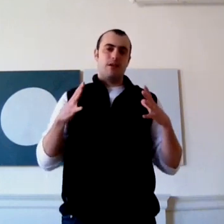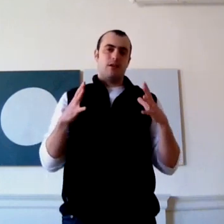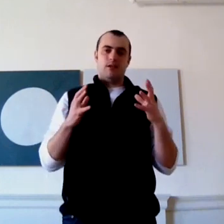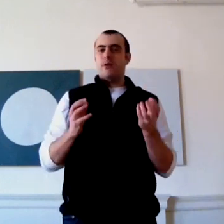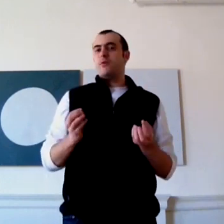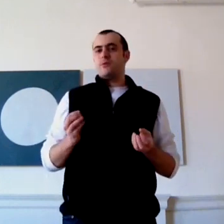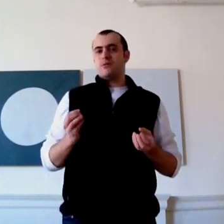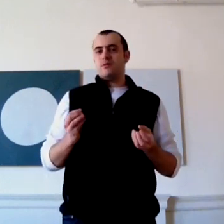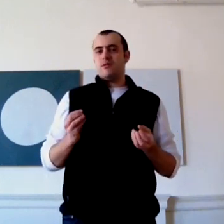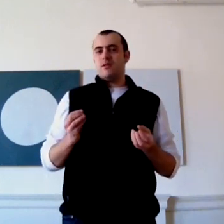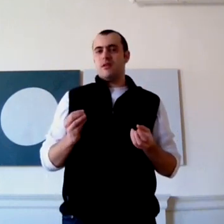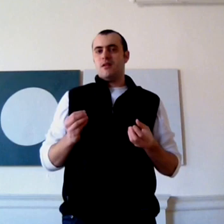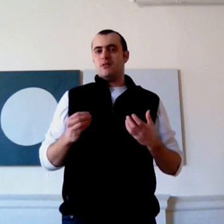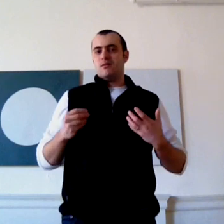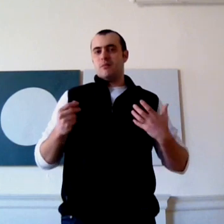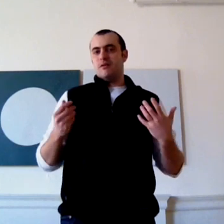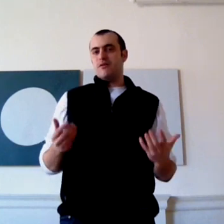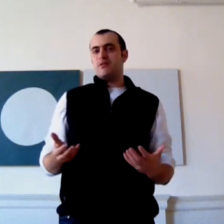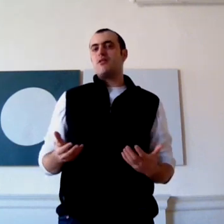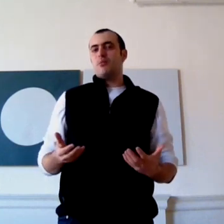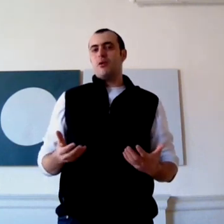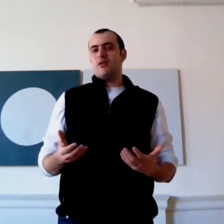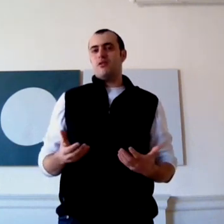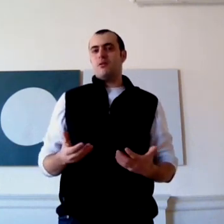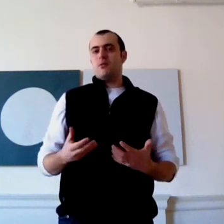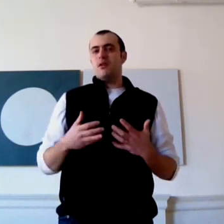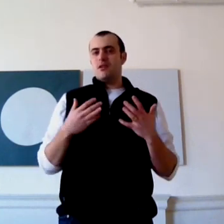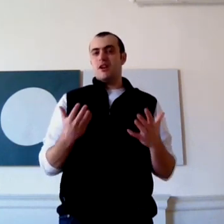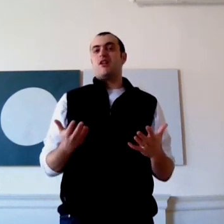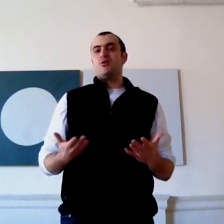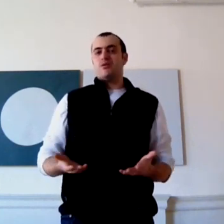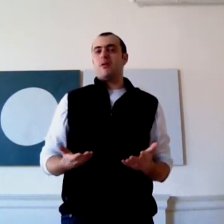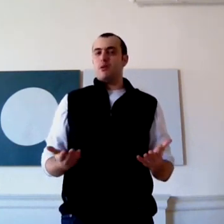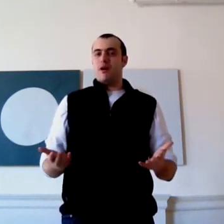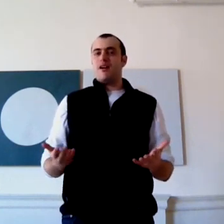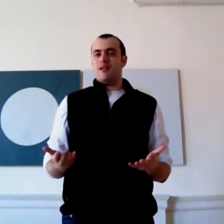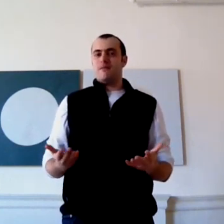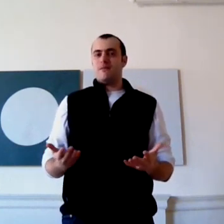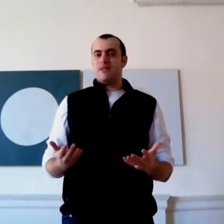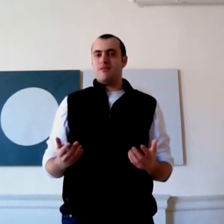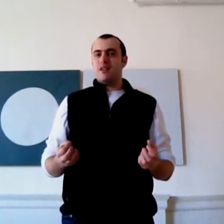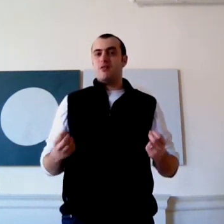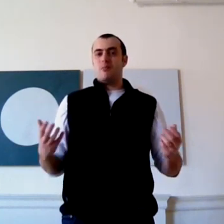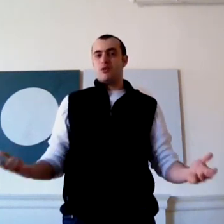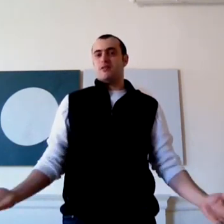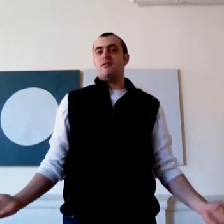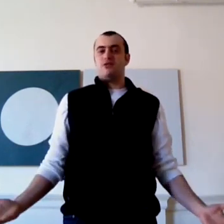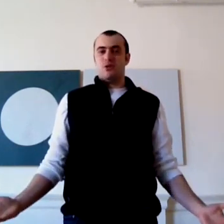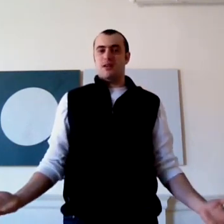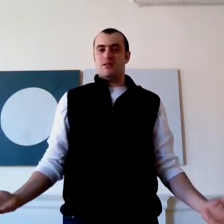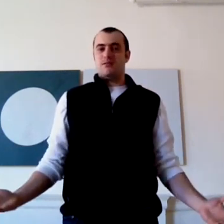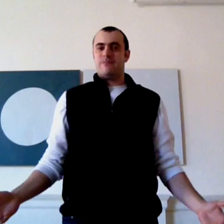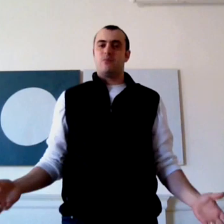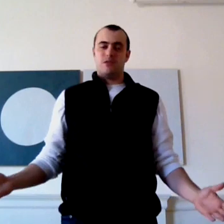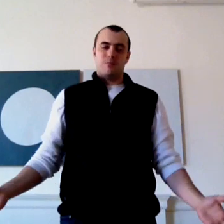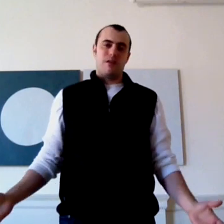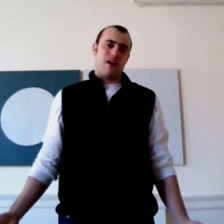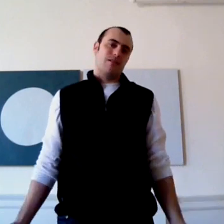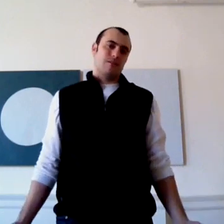and close. So from a physical point of view, you're going to loosen up your body, right? No more stiff joints, which is pretty awesome.